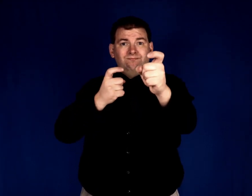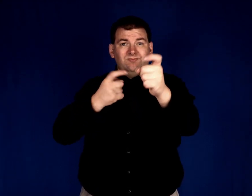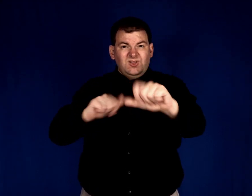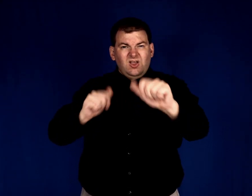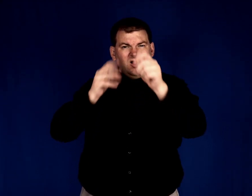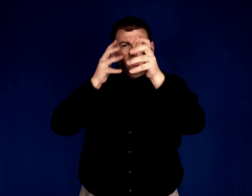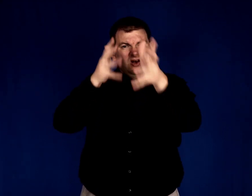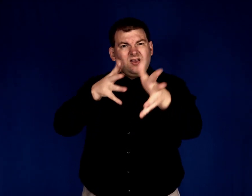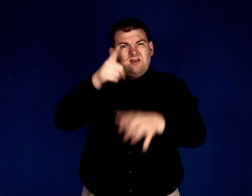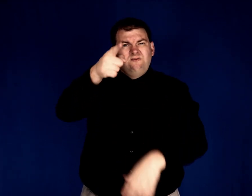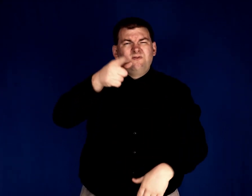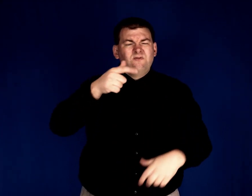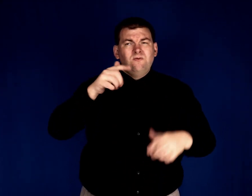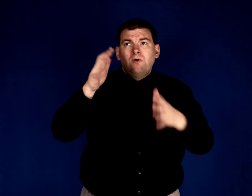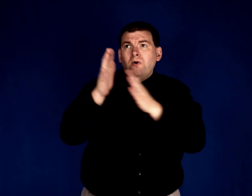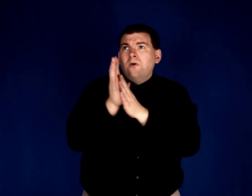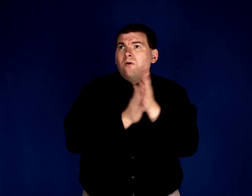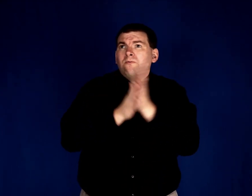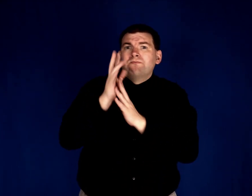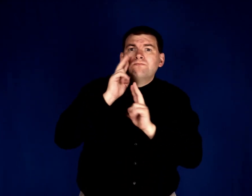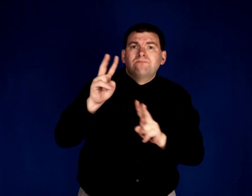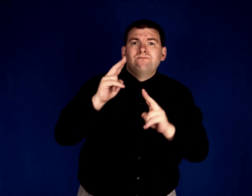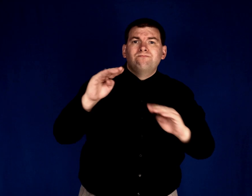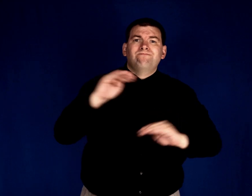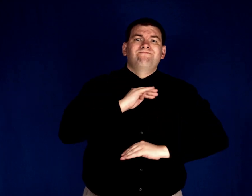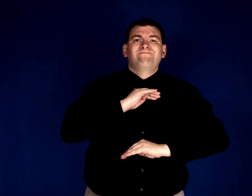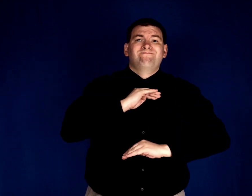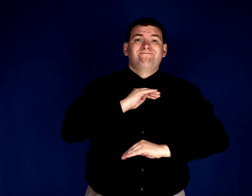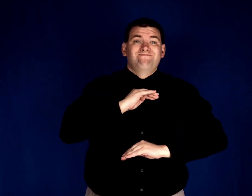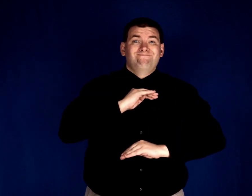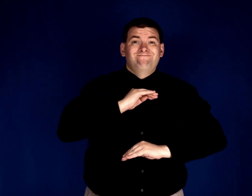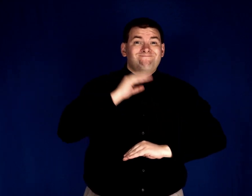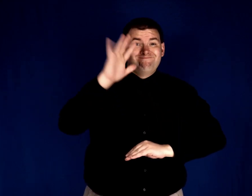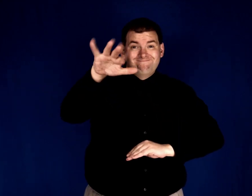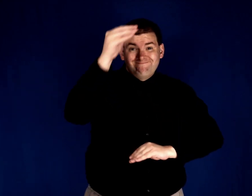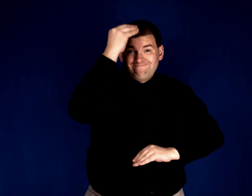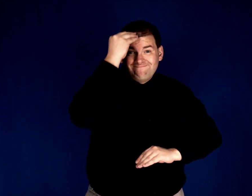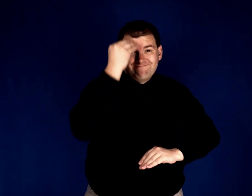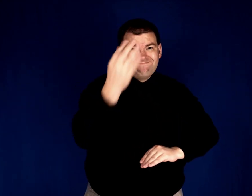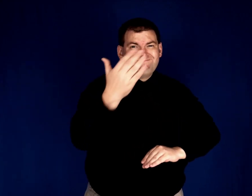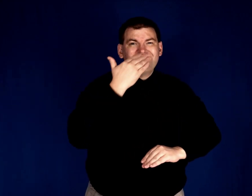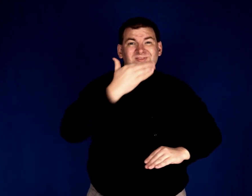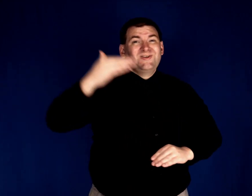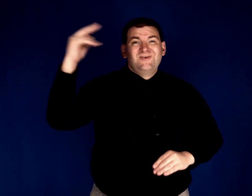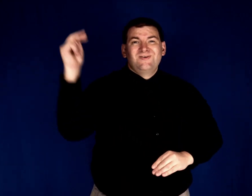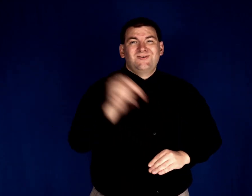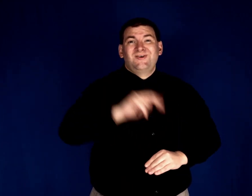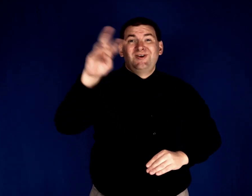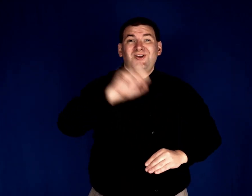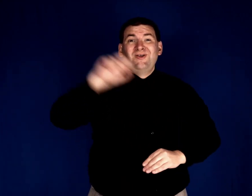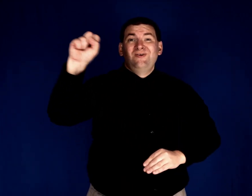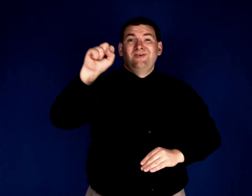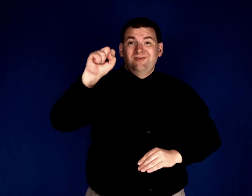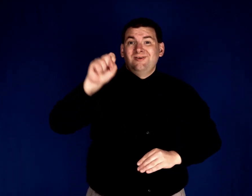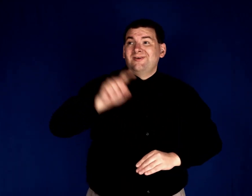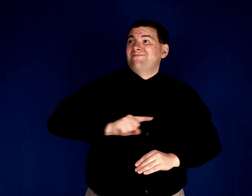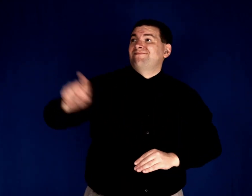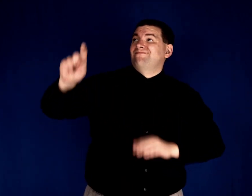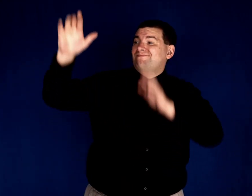does it leave you longing still? Well there's good news up at the